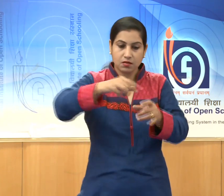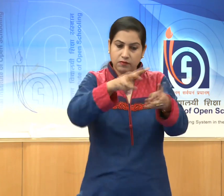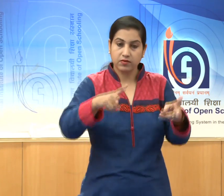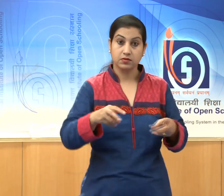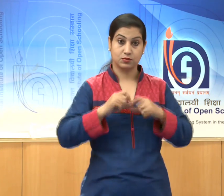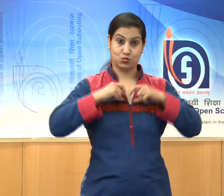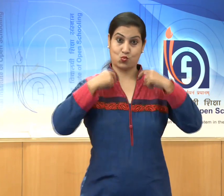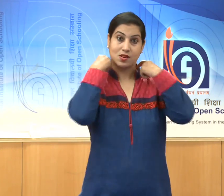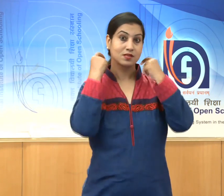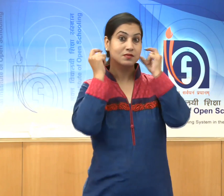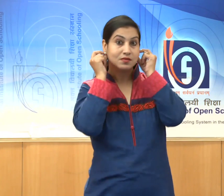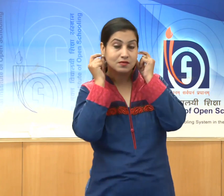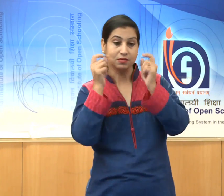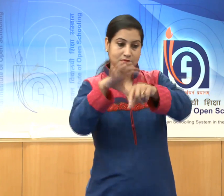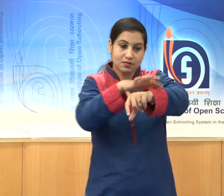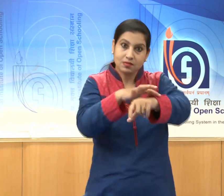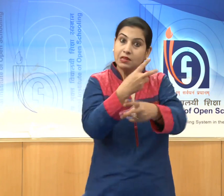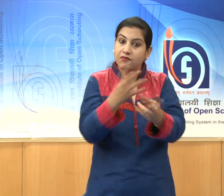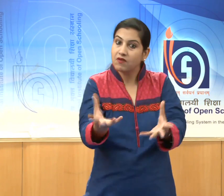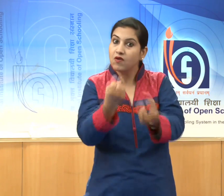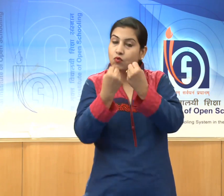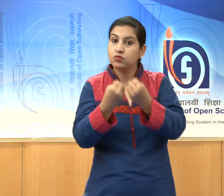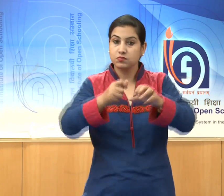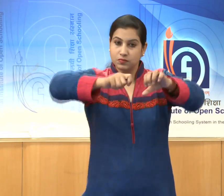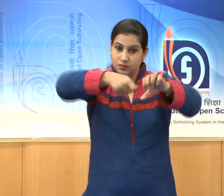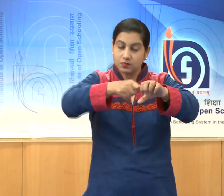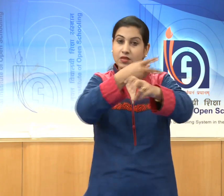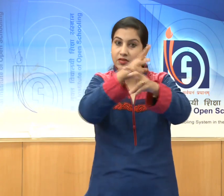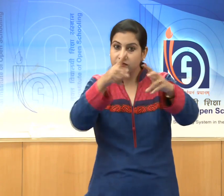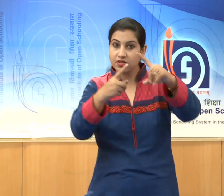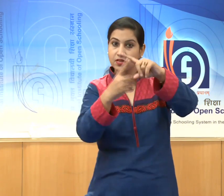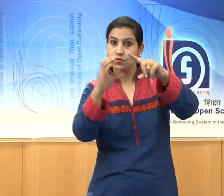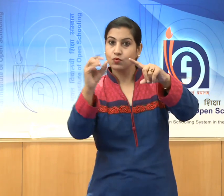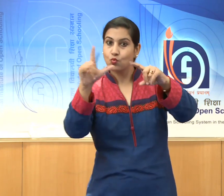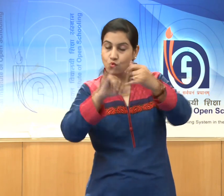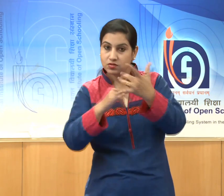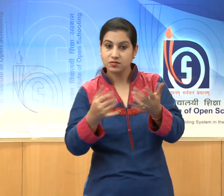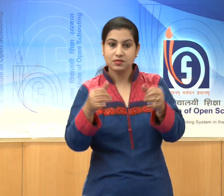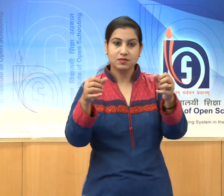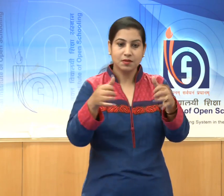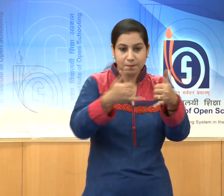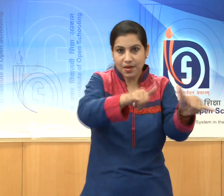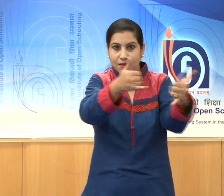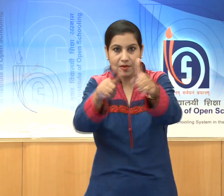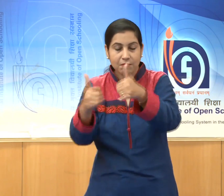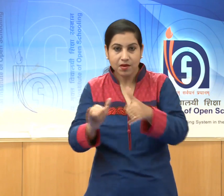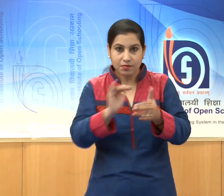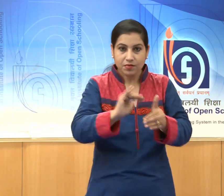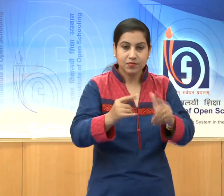jewellery, tools, toys and